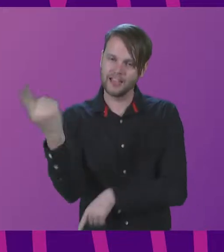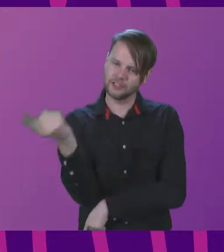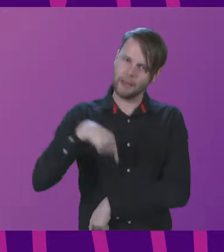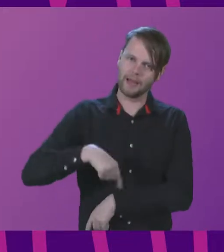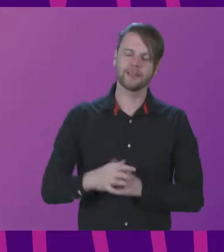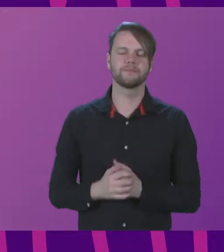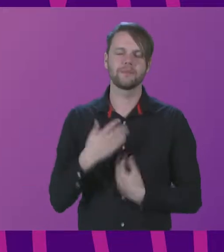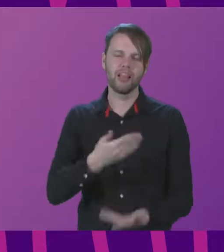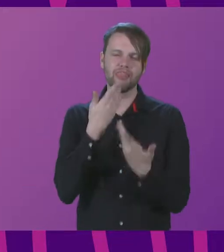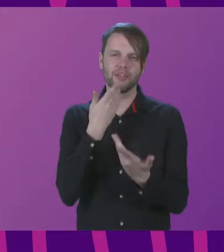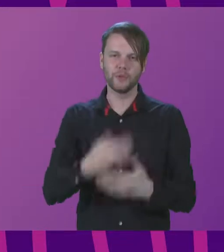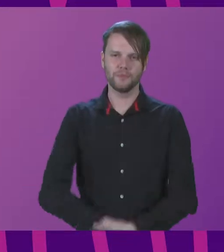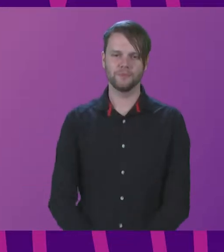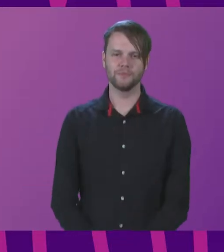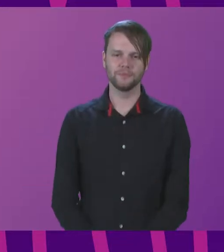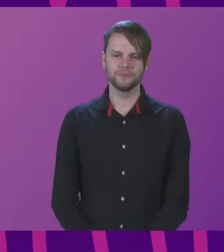Thank you very much.